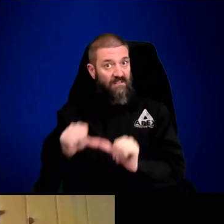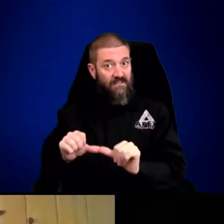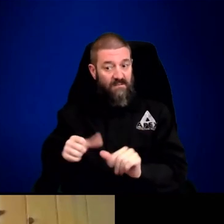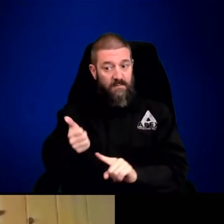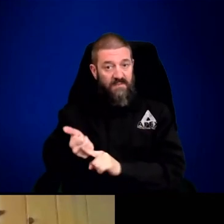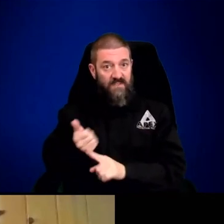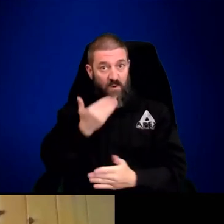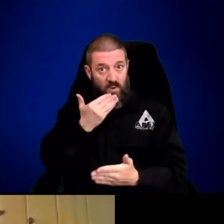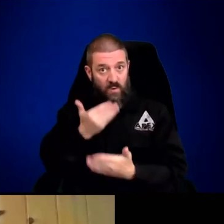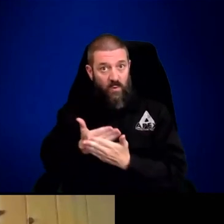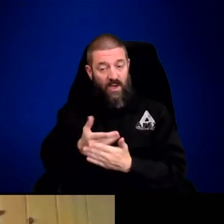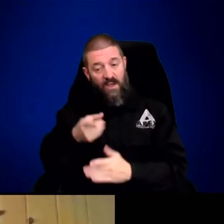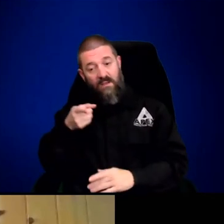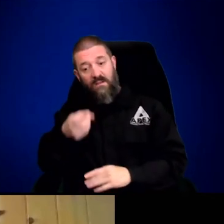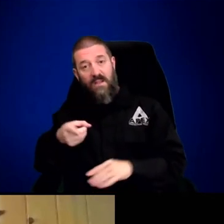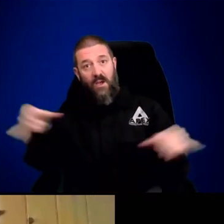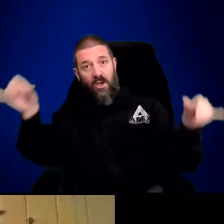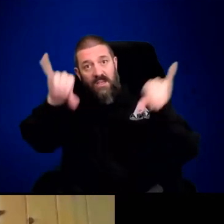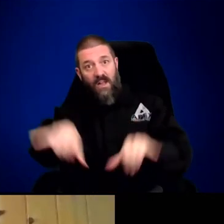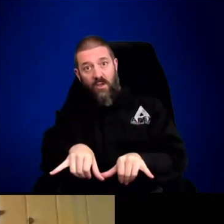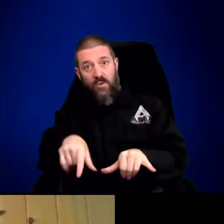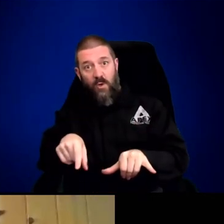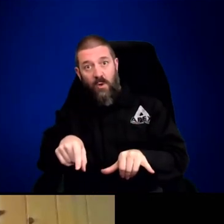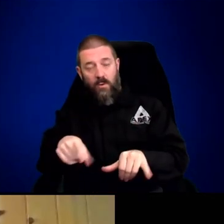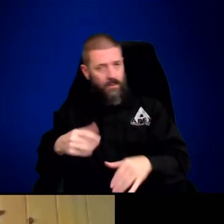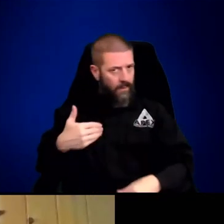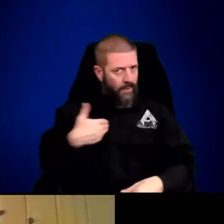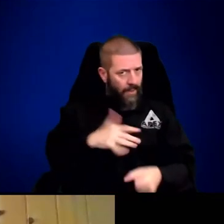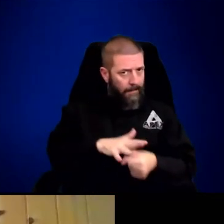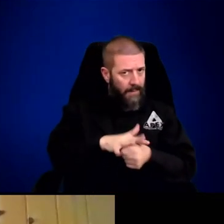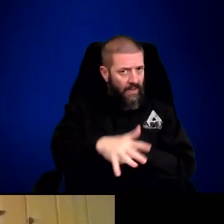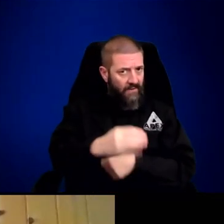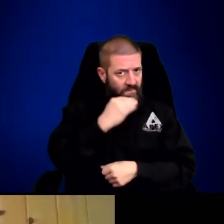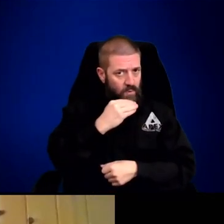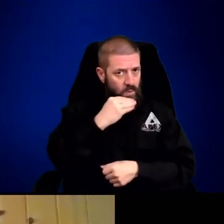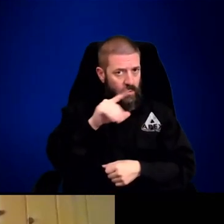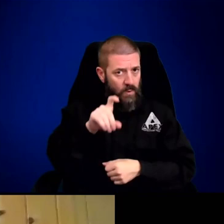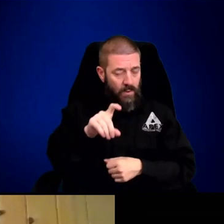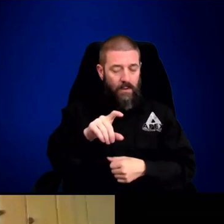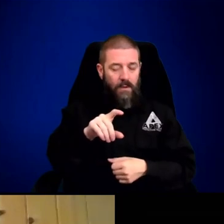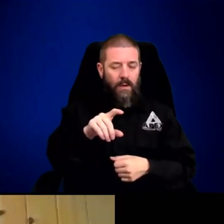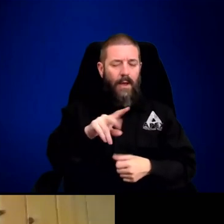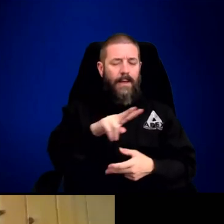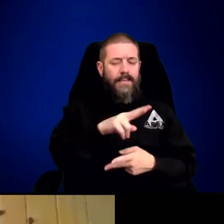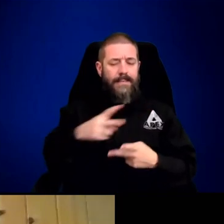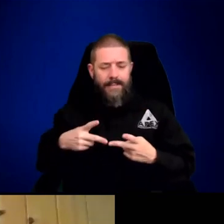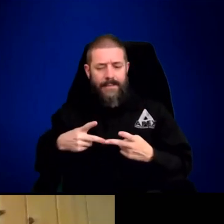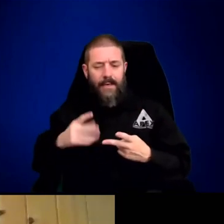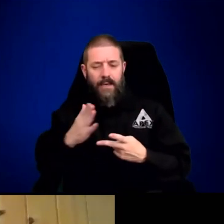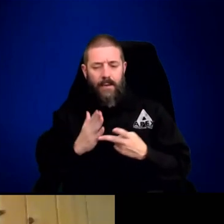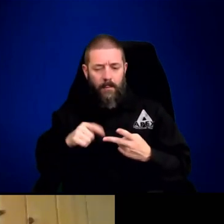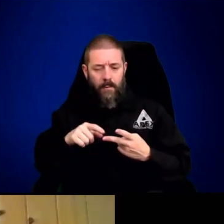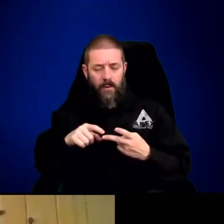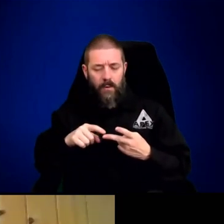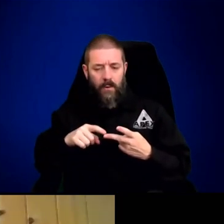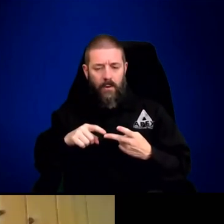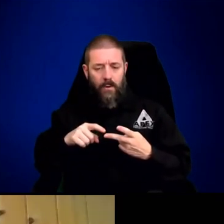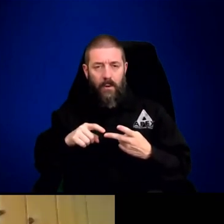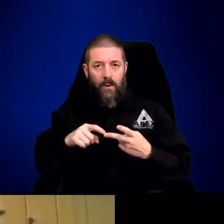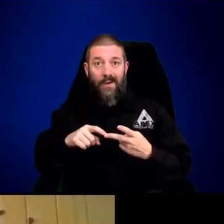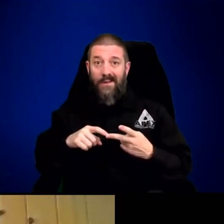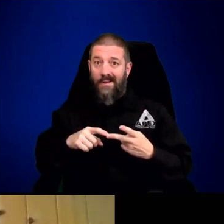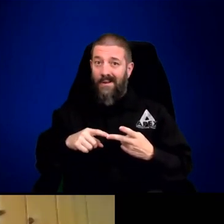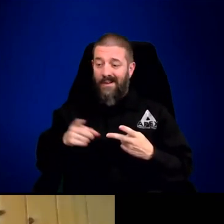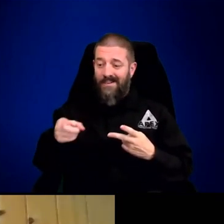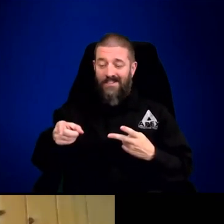are they able to sustain themselves okay in Yellowstone? The Junction Butte. The Junction Butte pack, sorry. Are they able